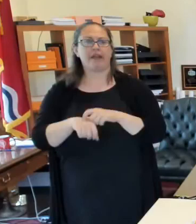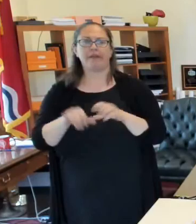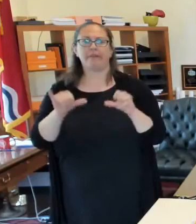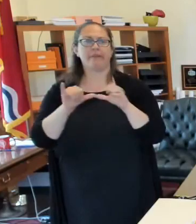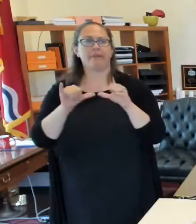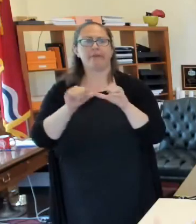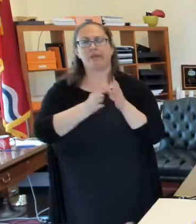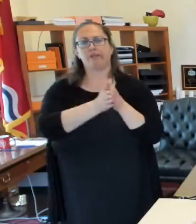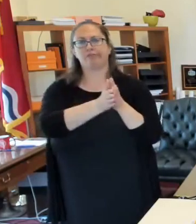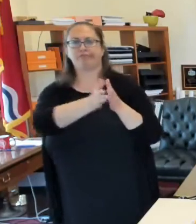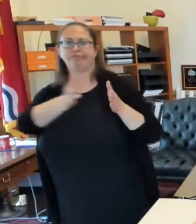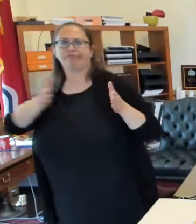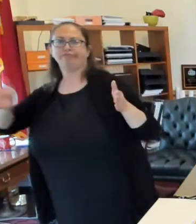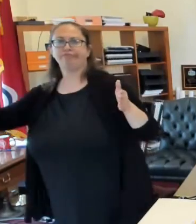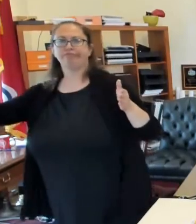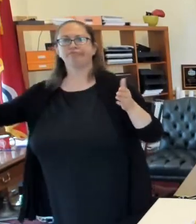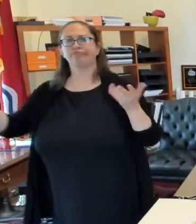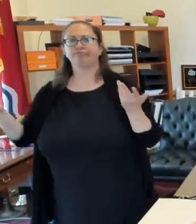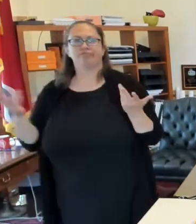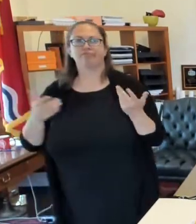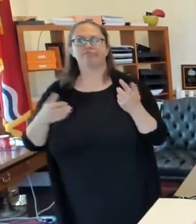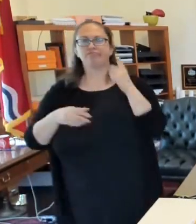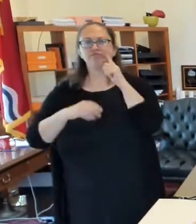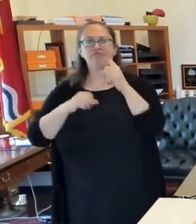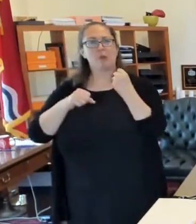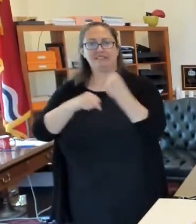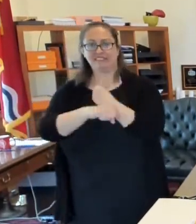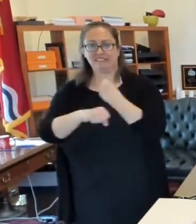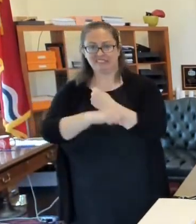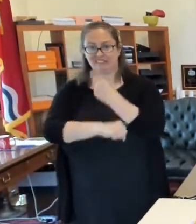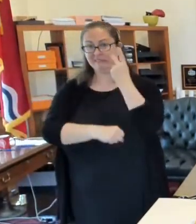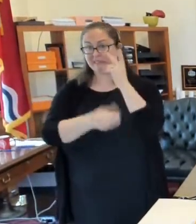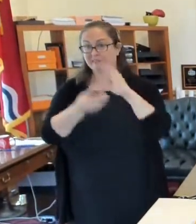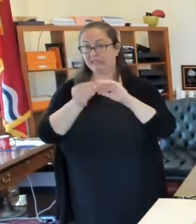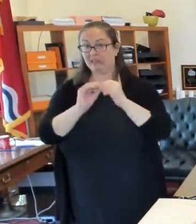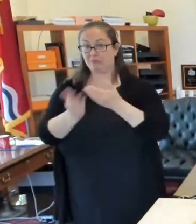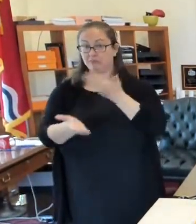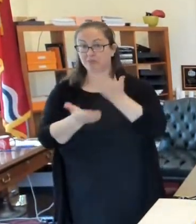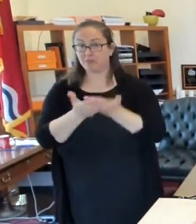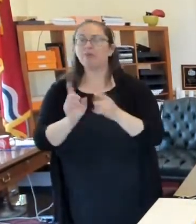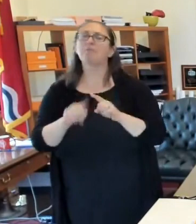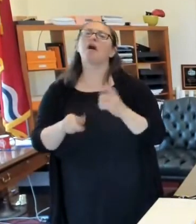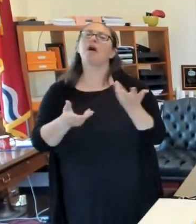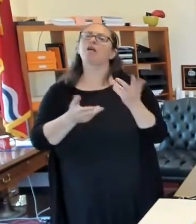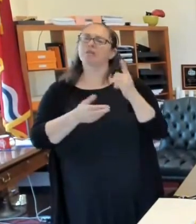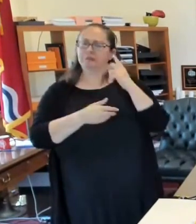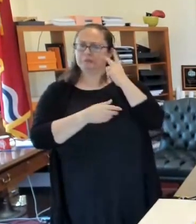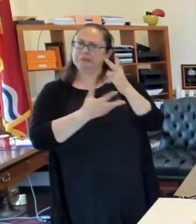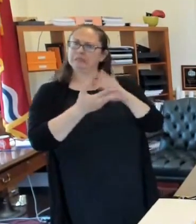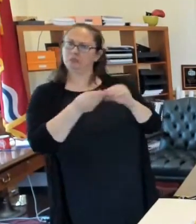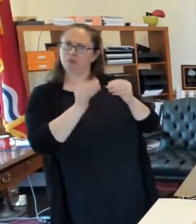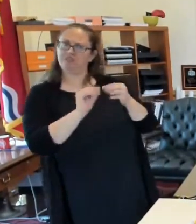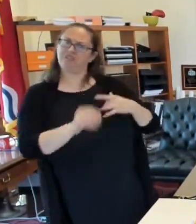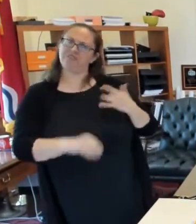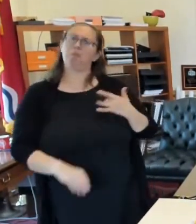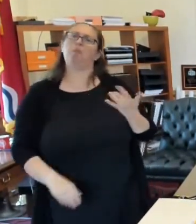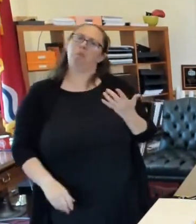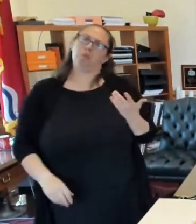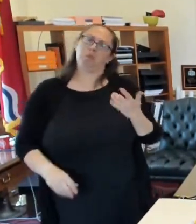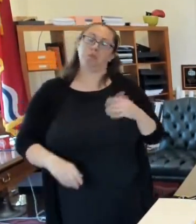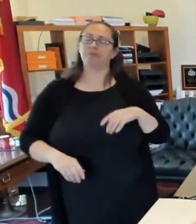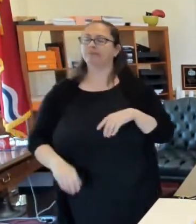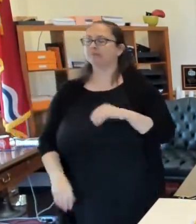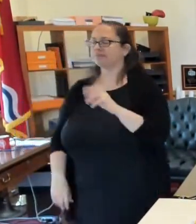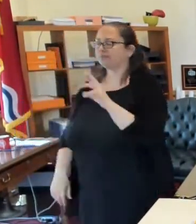anything that's statistically accurate. But anecdotally, they feel like it is making a difference. Rachel is watching